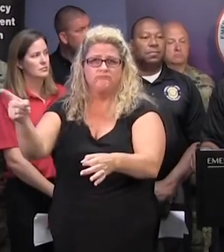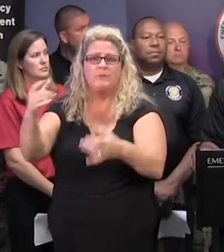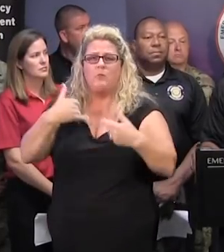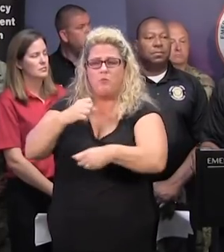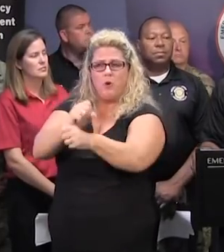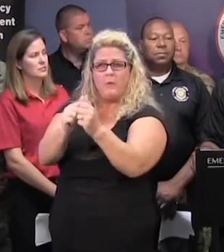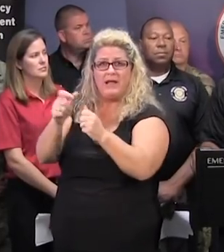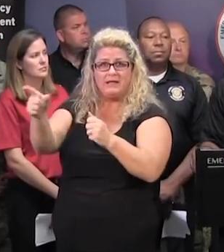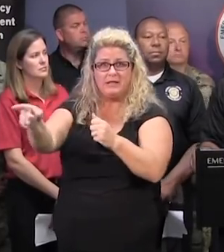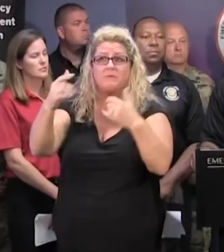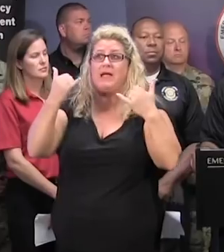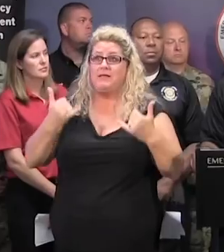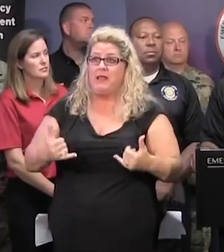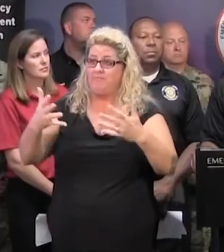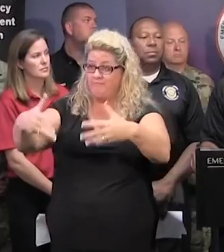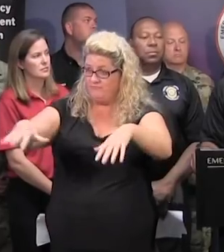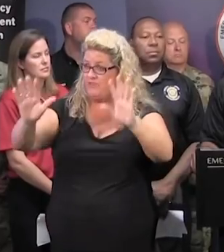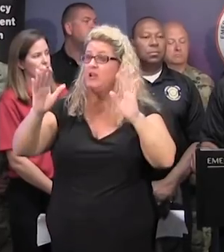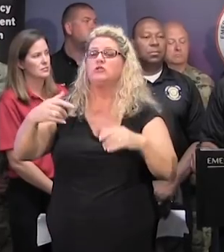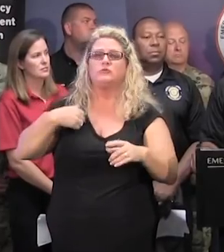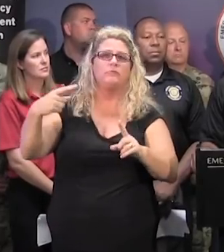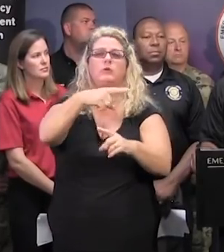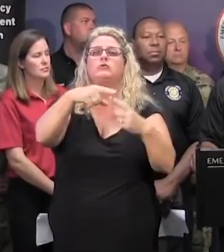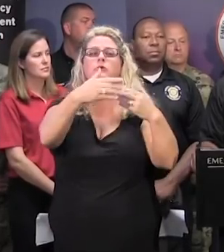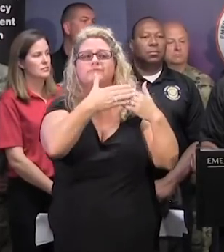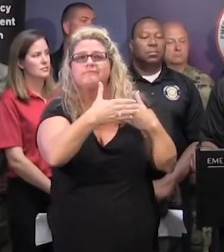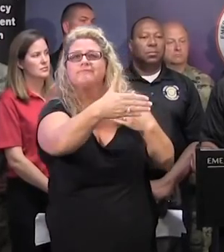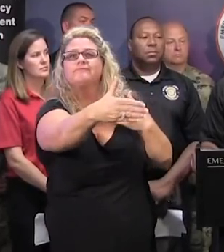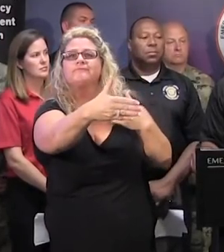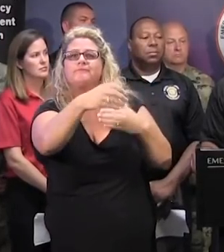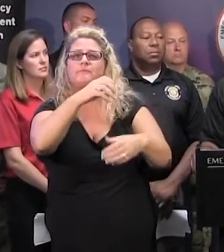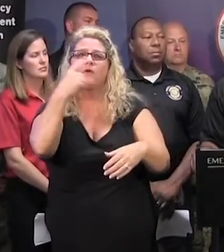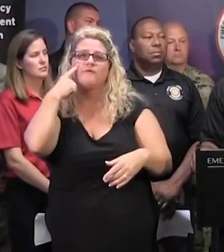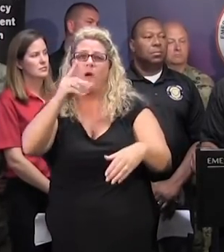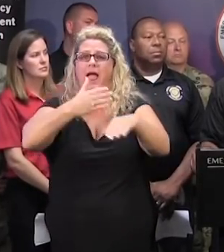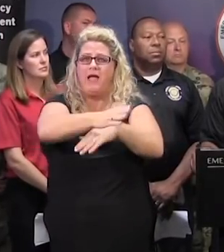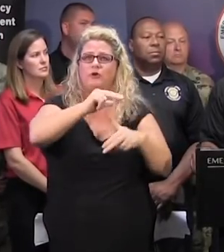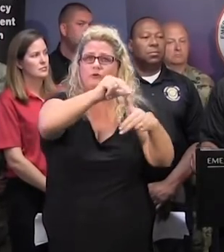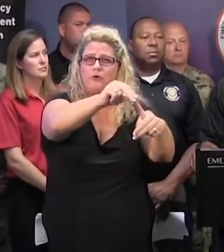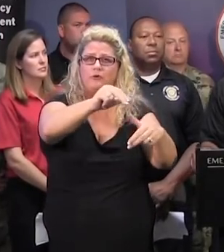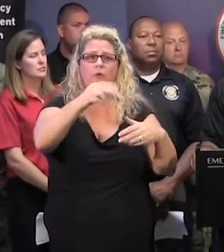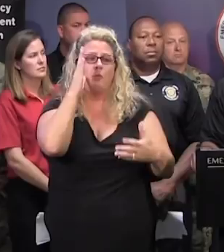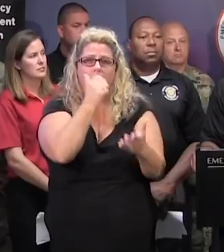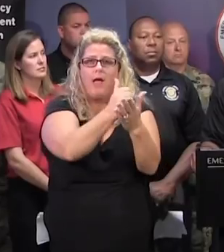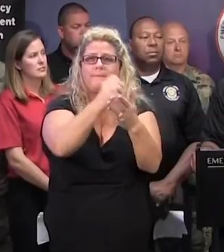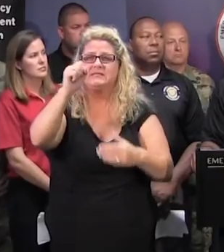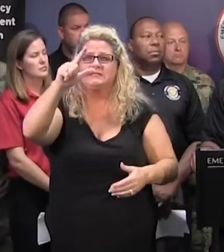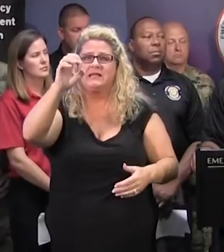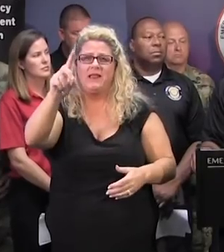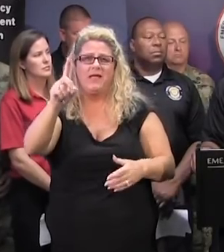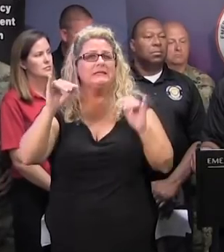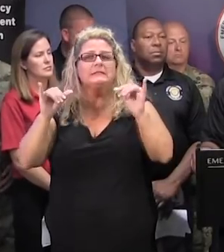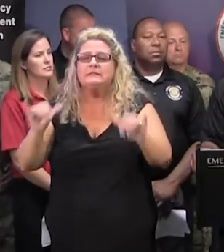now transition to our post-storm role, and that means that we will take the lead from SLED to work as one to provide. Our mission is the